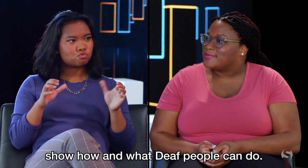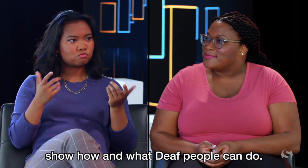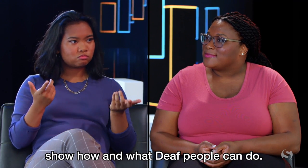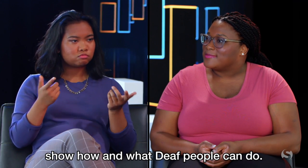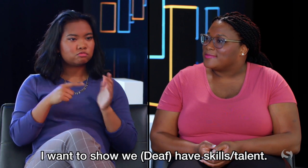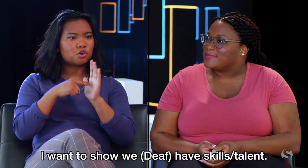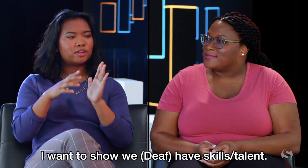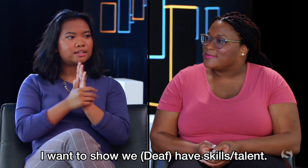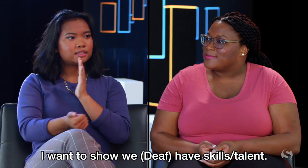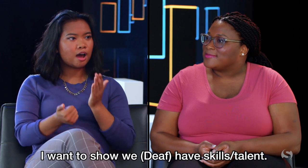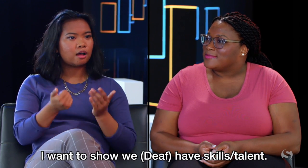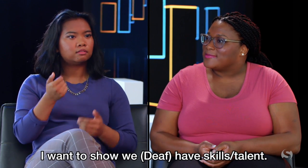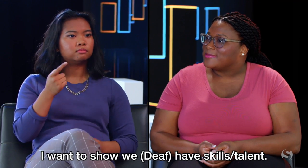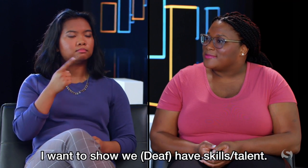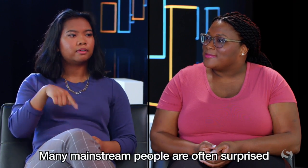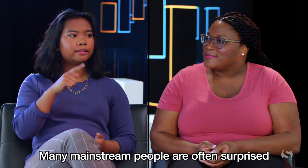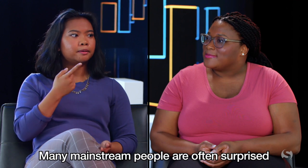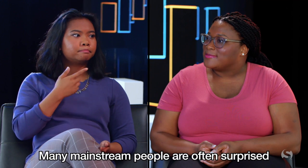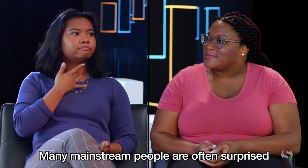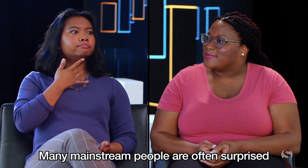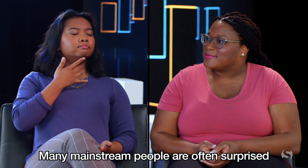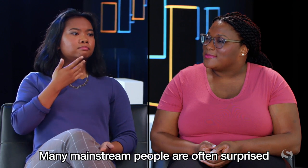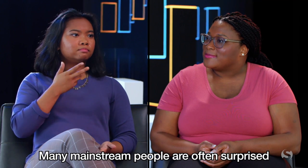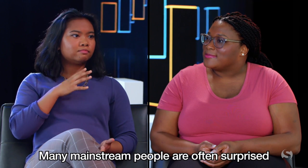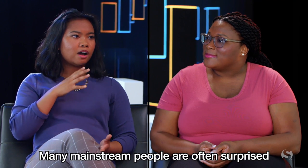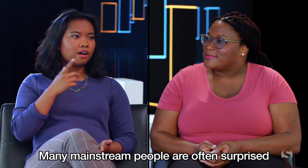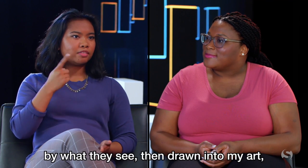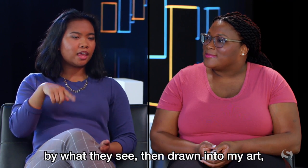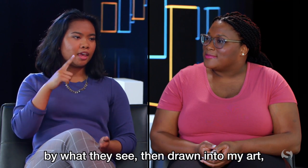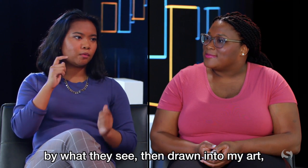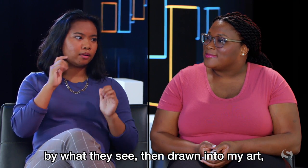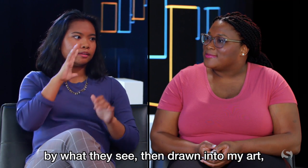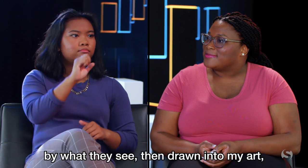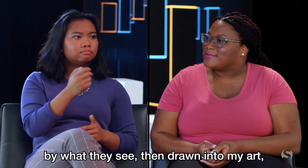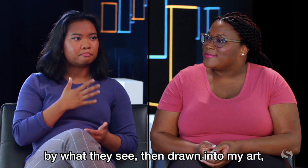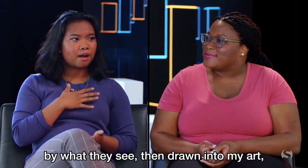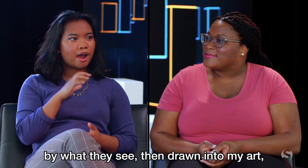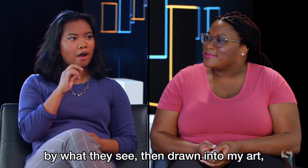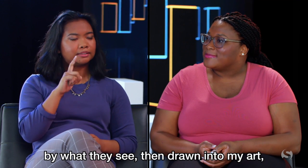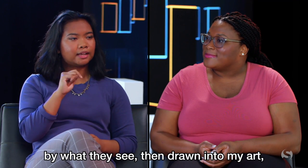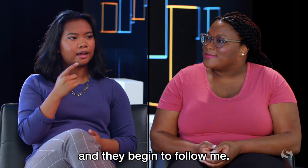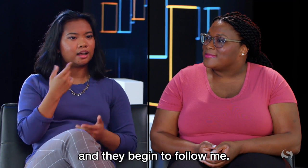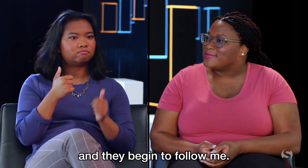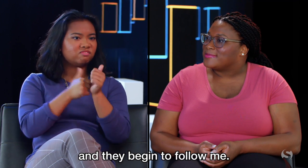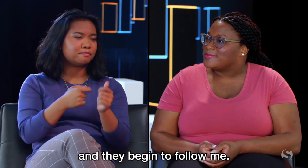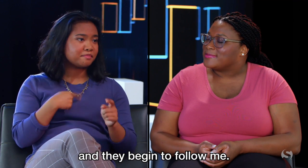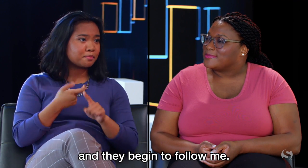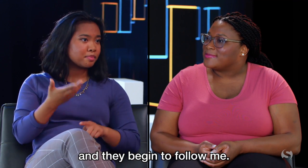I want to show we the Deaf have skills, talent. Many mainstream people are often surprised by what they see, then drawn into my art, and they